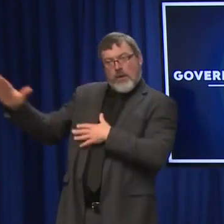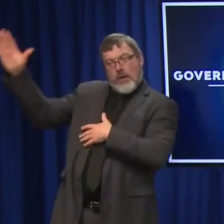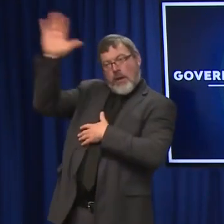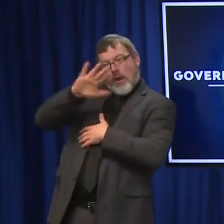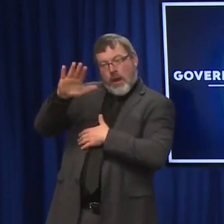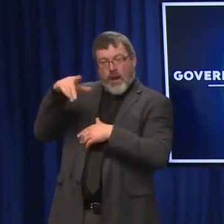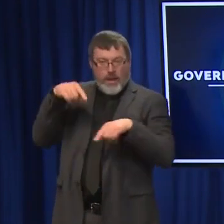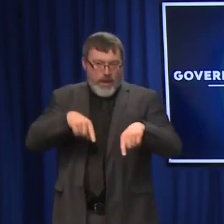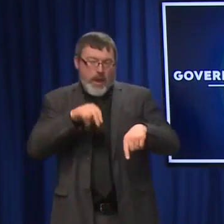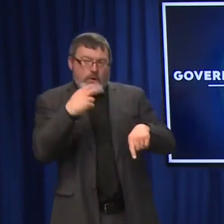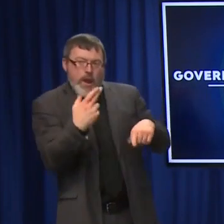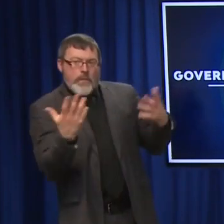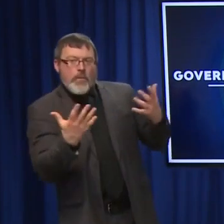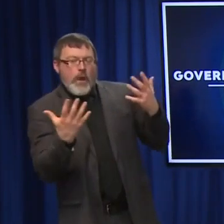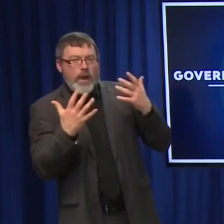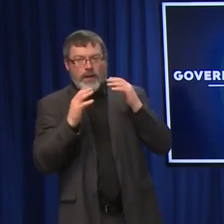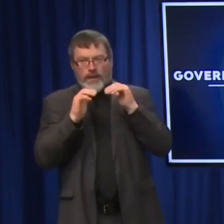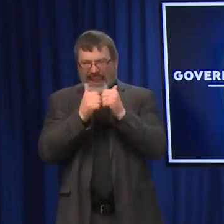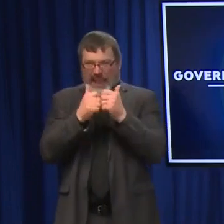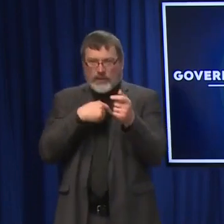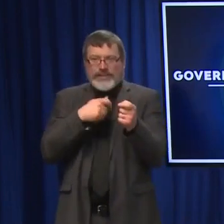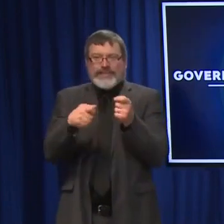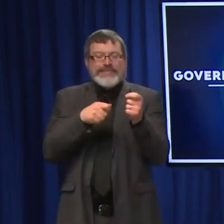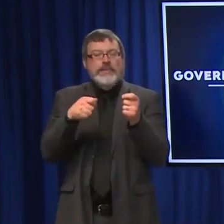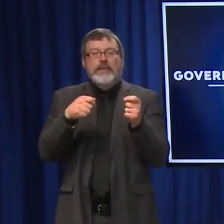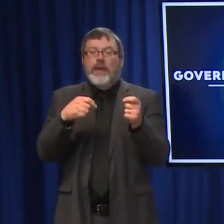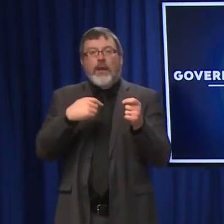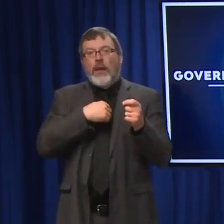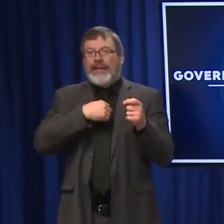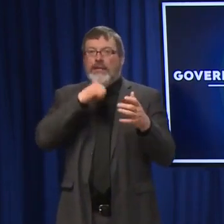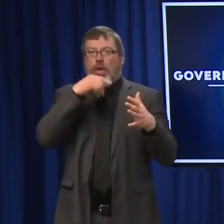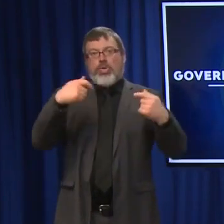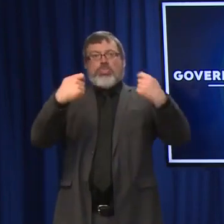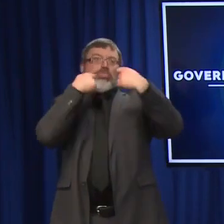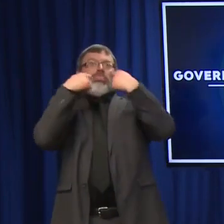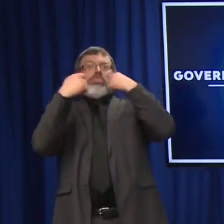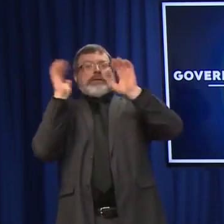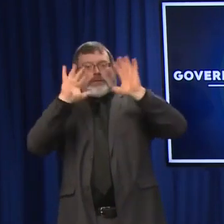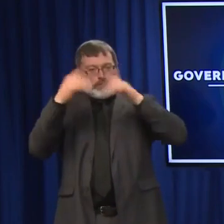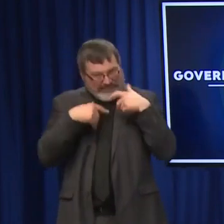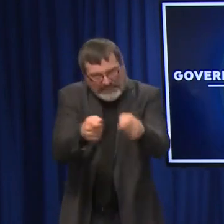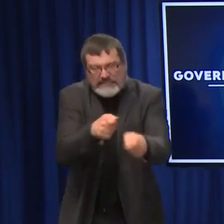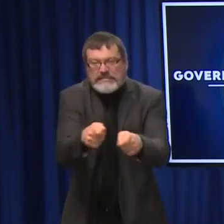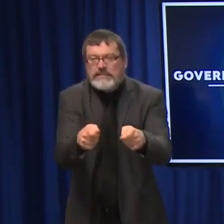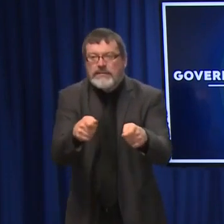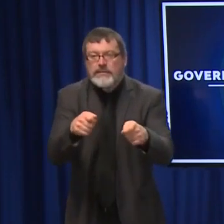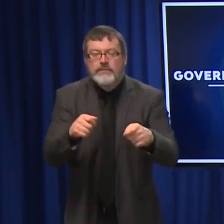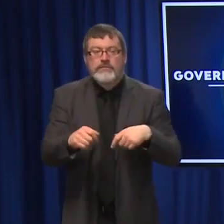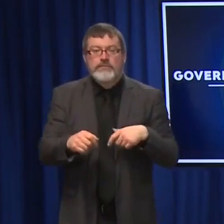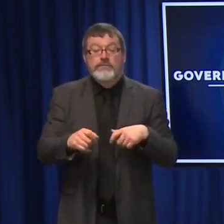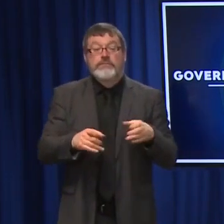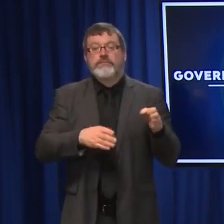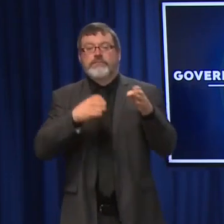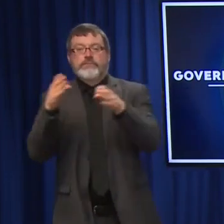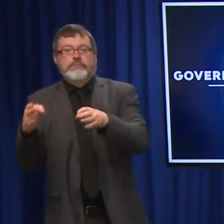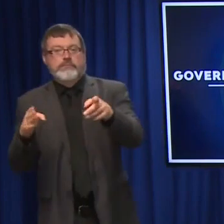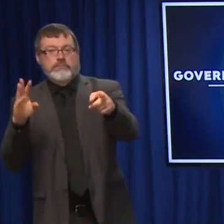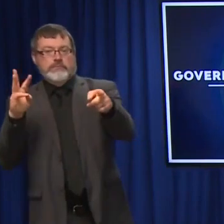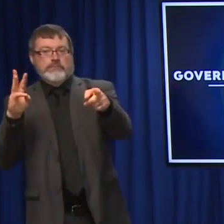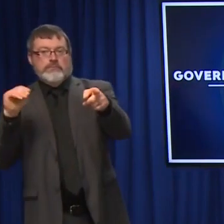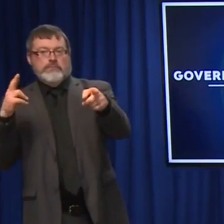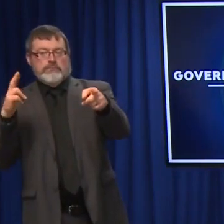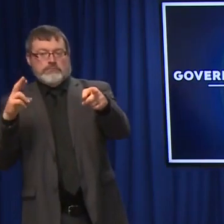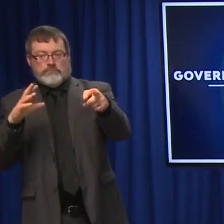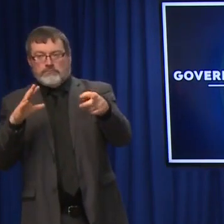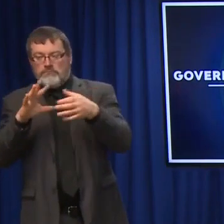they need and they're not getting overtaxed, and that really comes with these additional teams that we've been requesting. Just a quick follow-up. As far as the at-home tests, we have